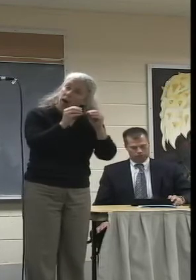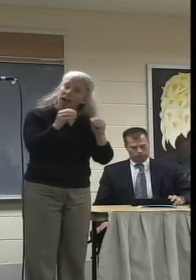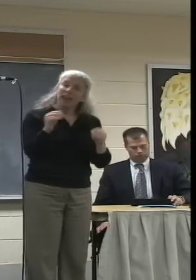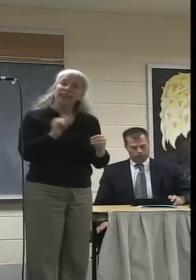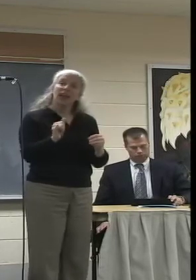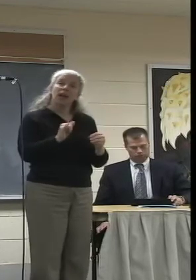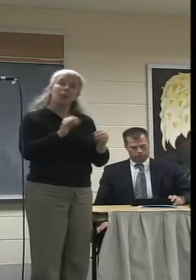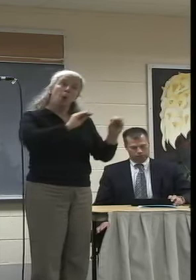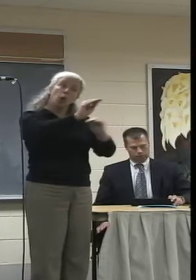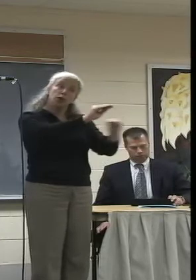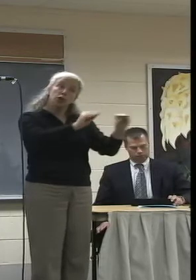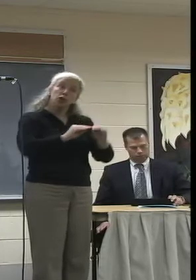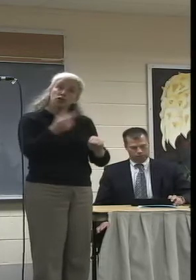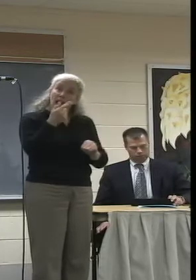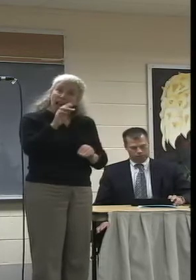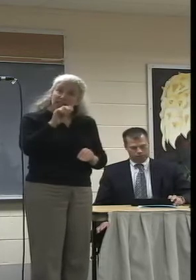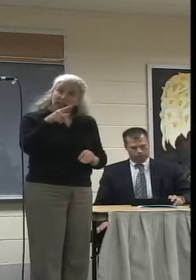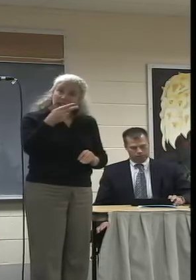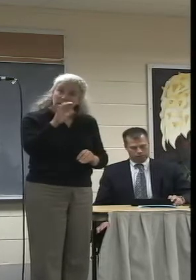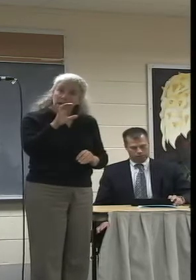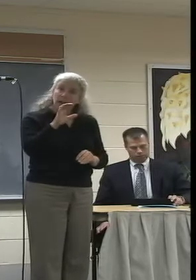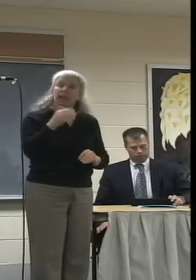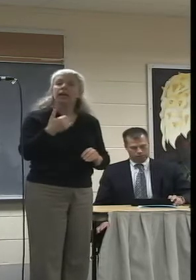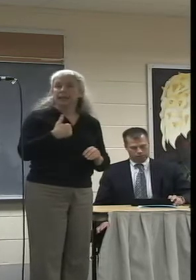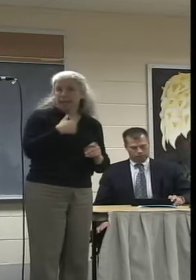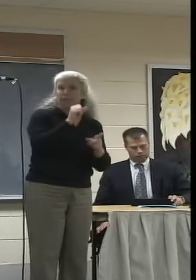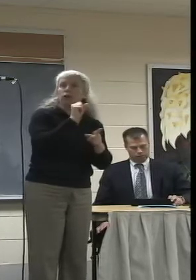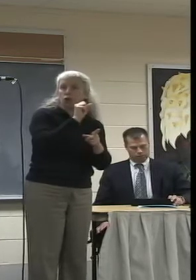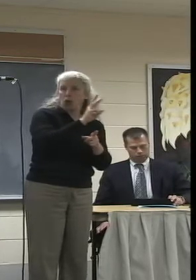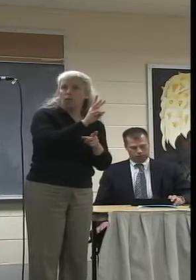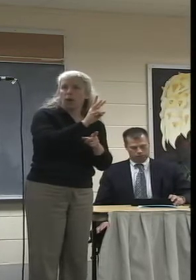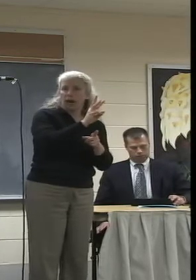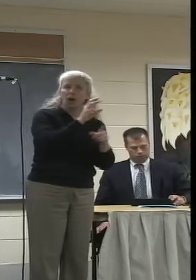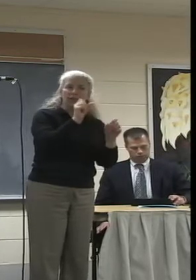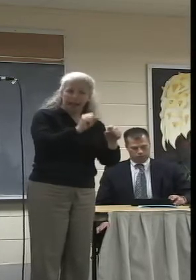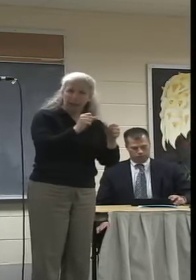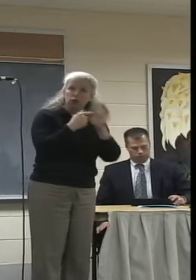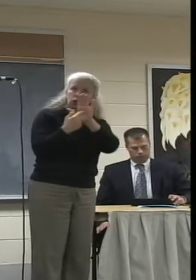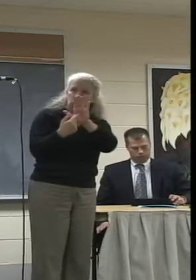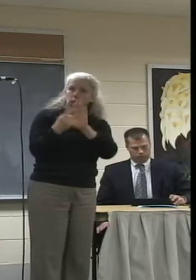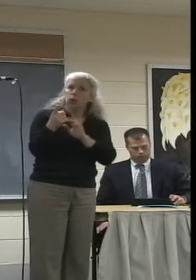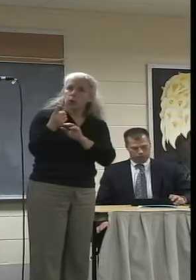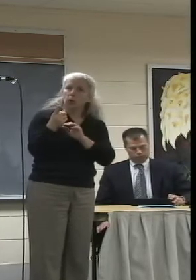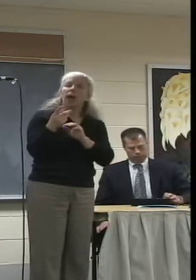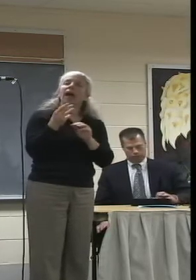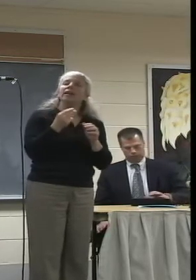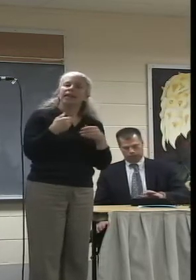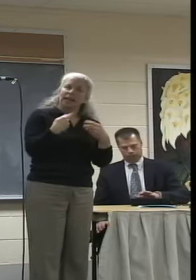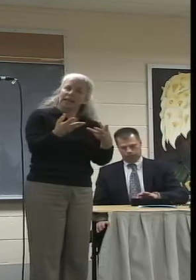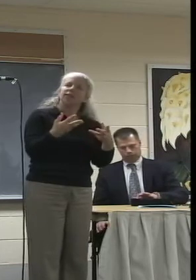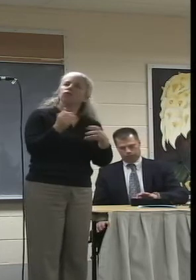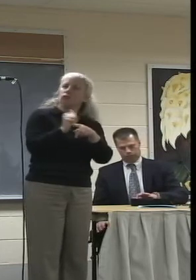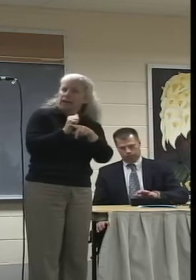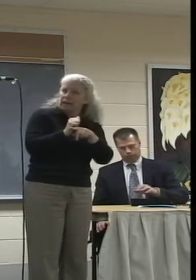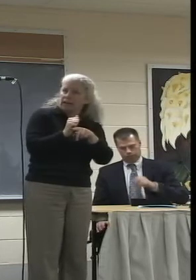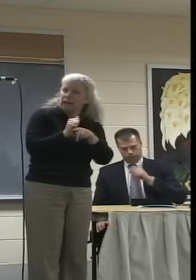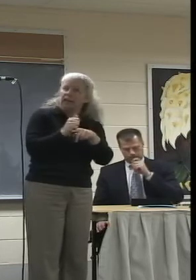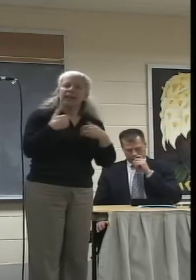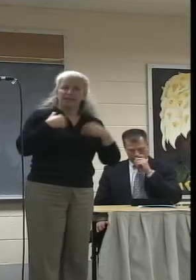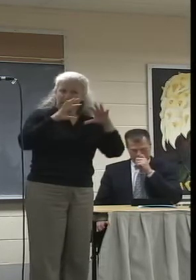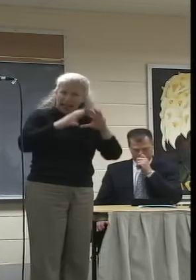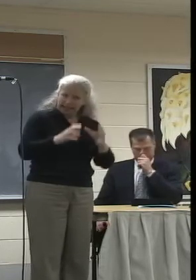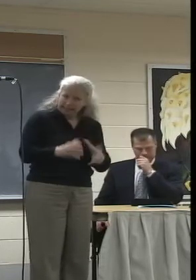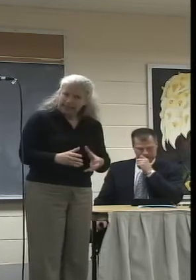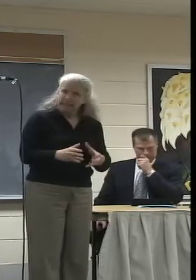graphics, they have the software for that. They can train you in it. And they offer courses and training pretty regularly. So